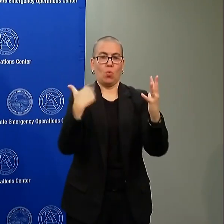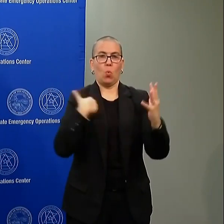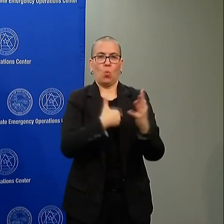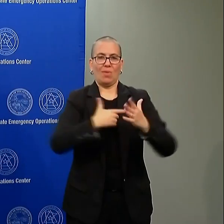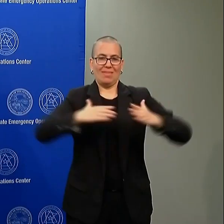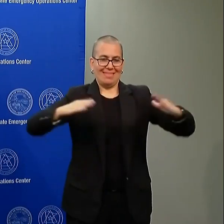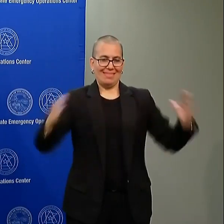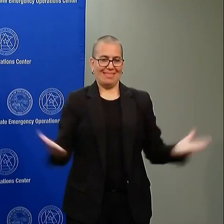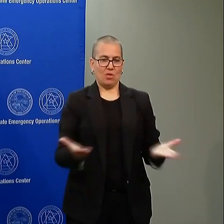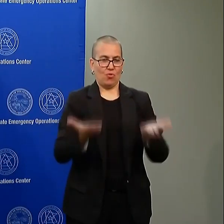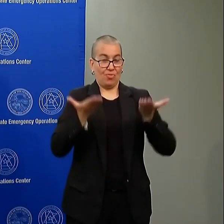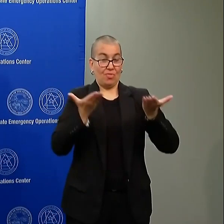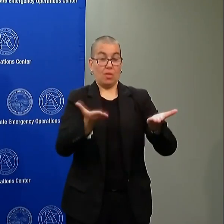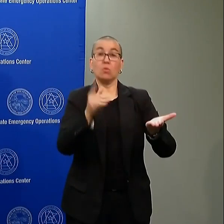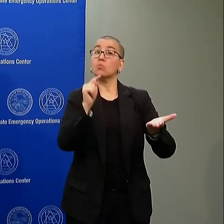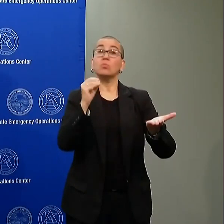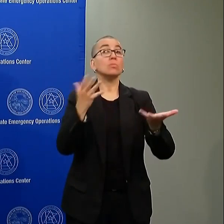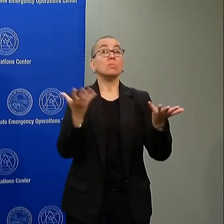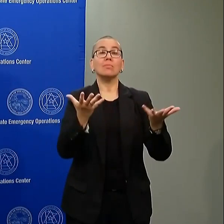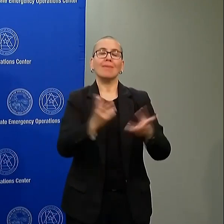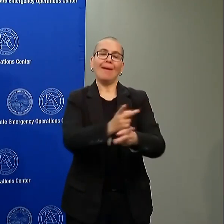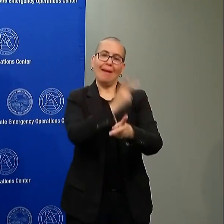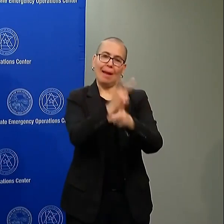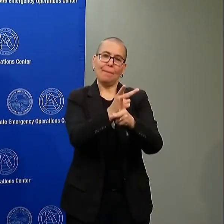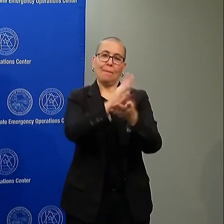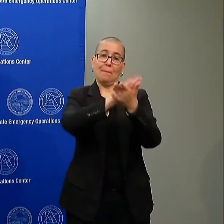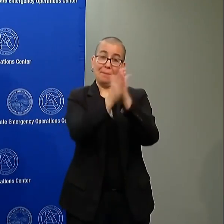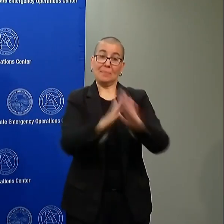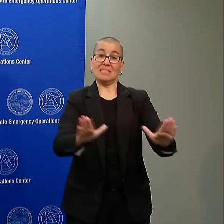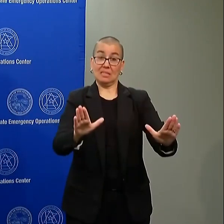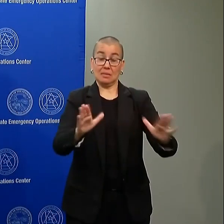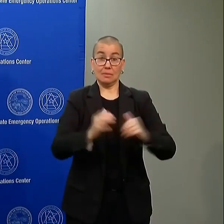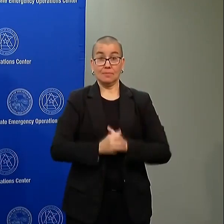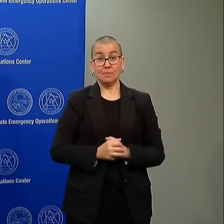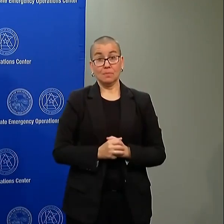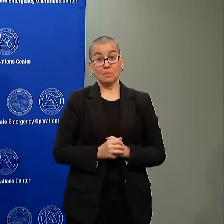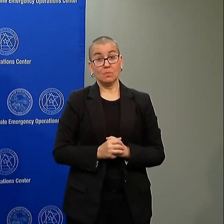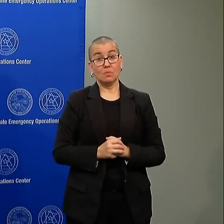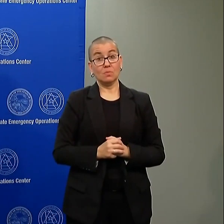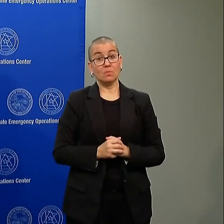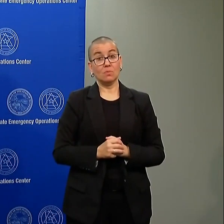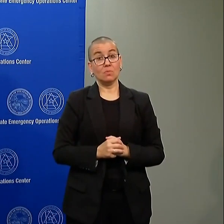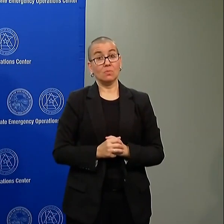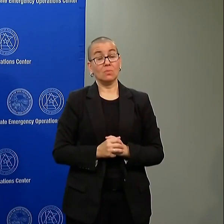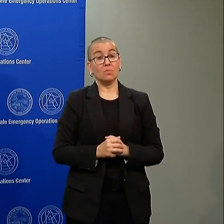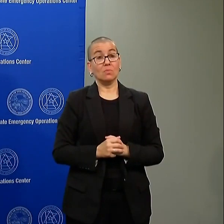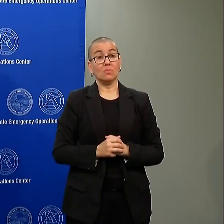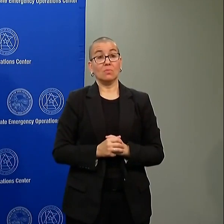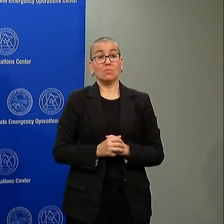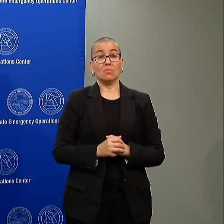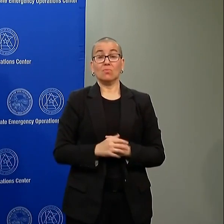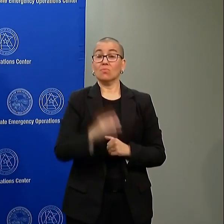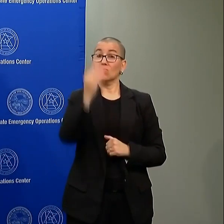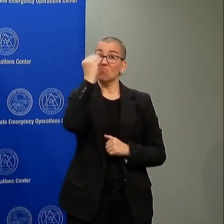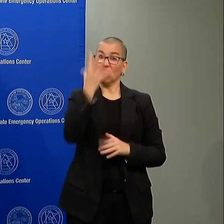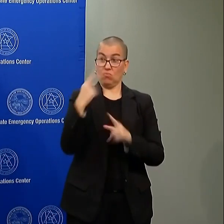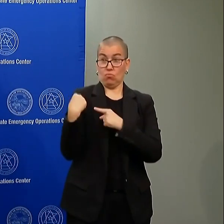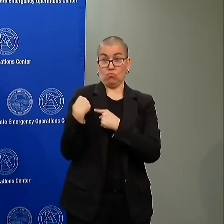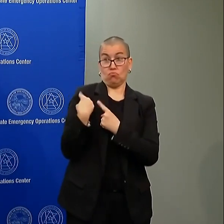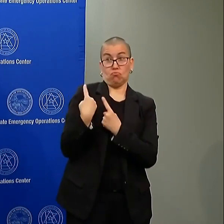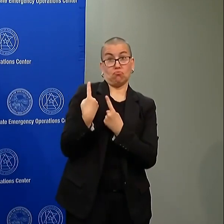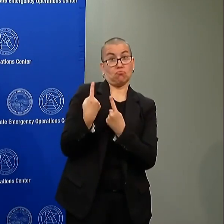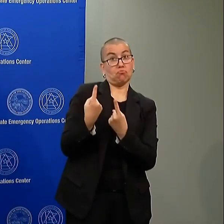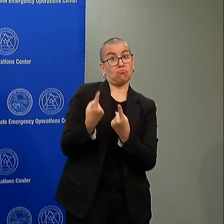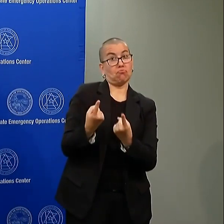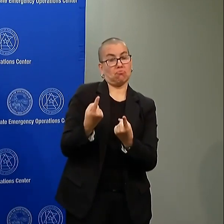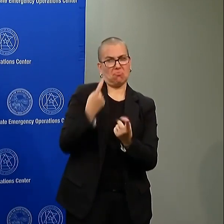But I will tell you that we have seen a change over the last couple of days. We have seen from